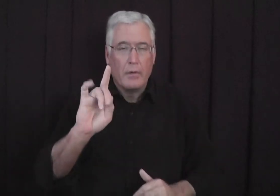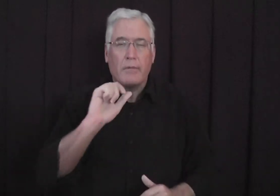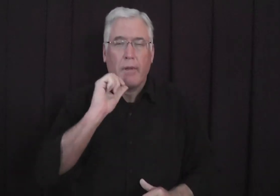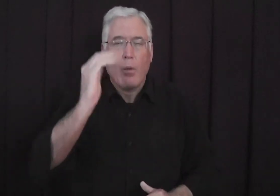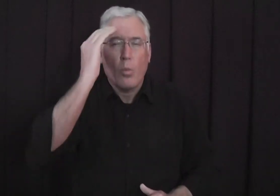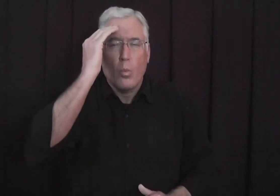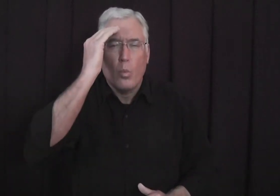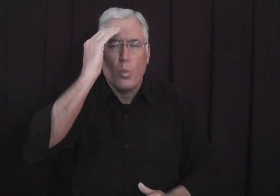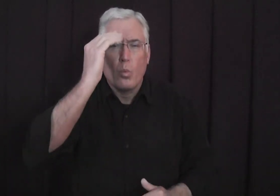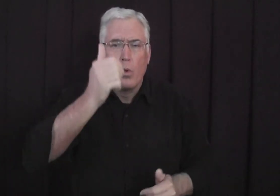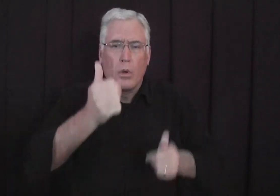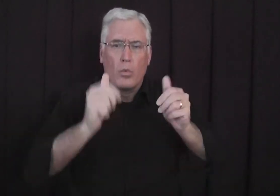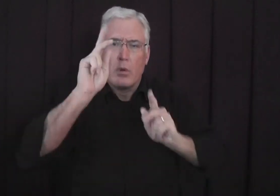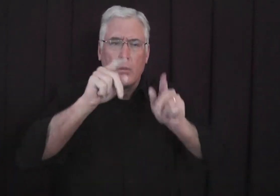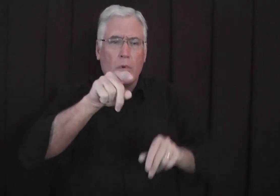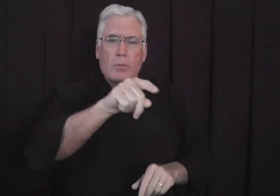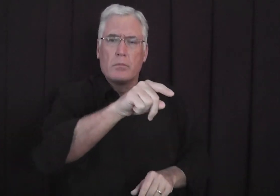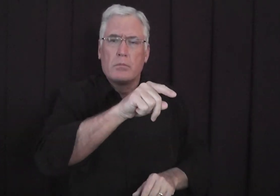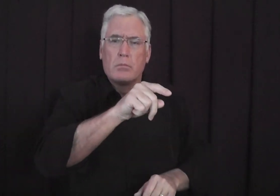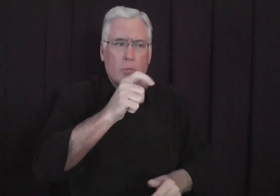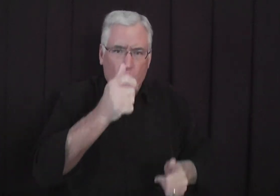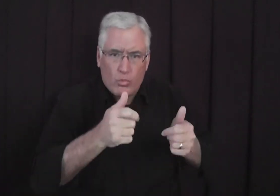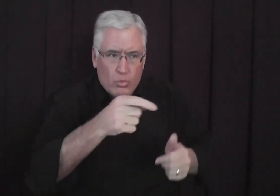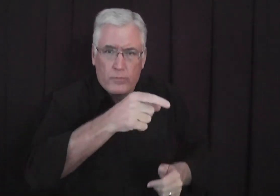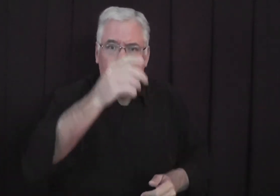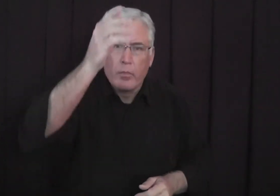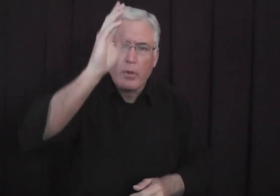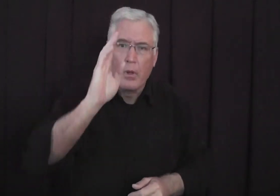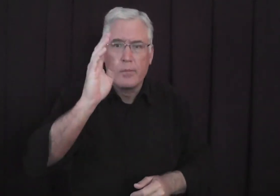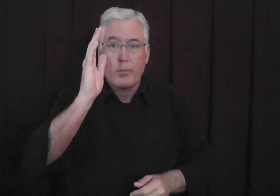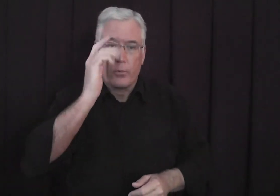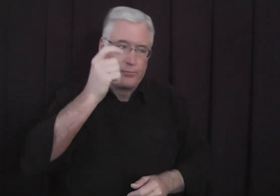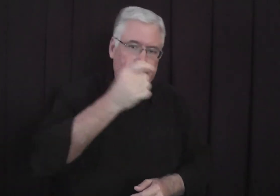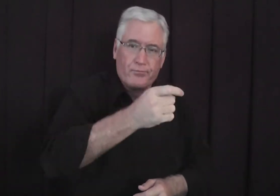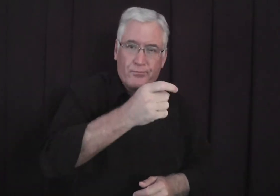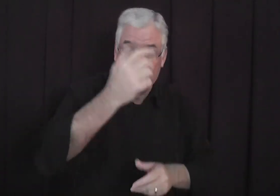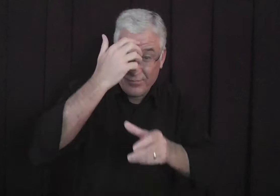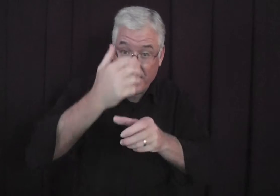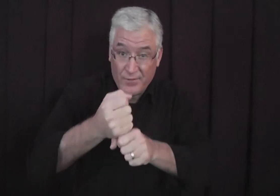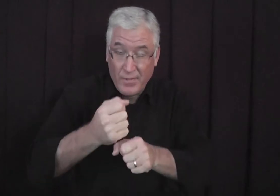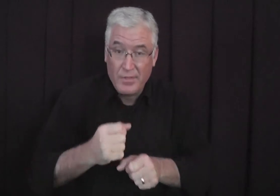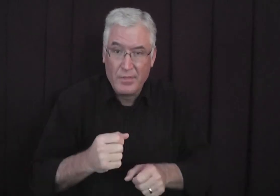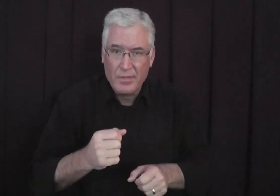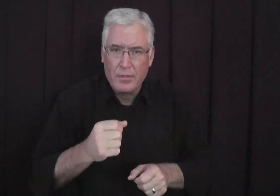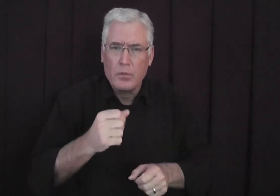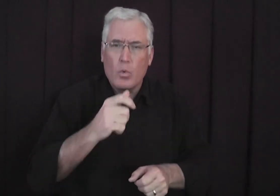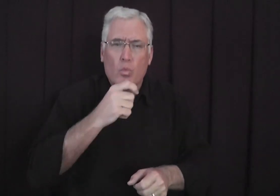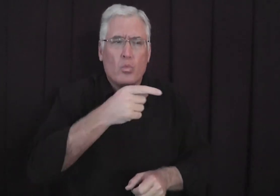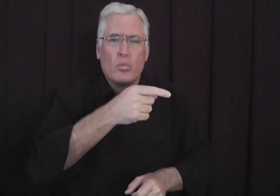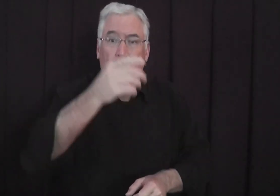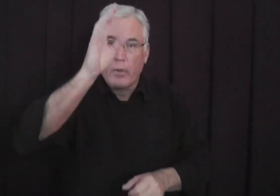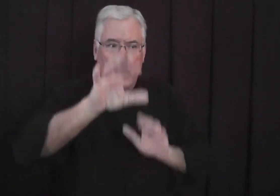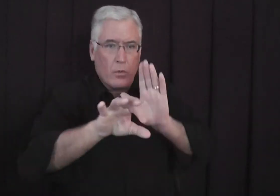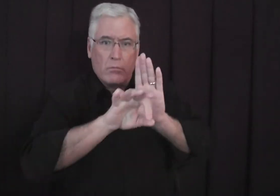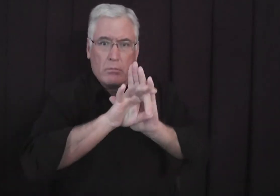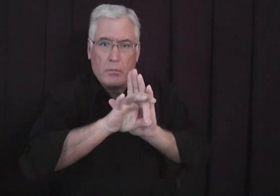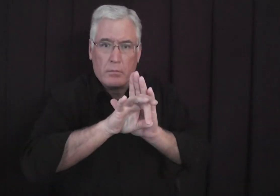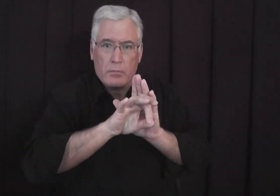Isaiah, he did not know which people, which people that God would give faith to. Who are